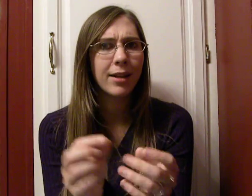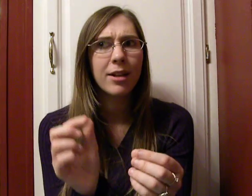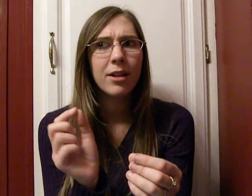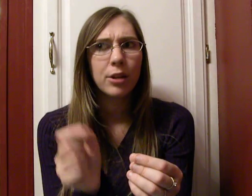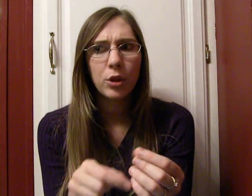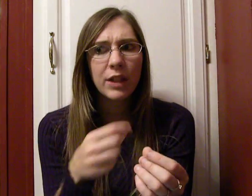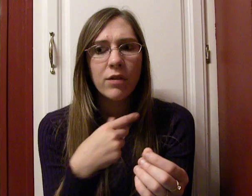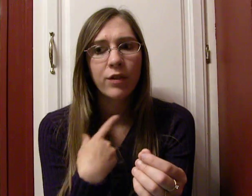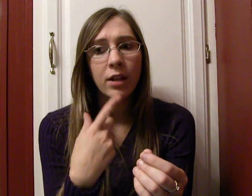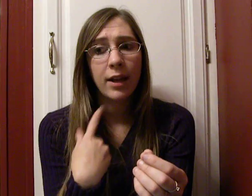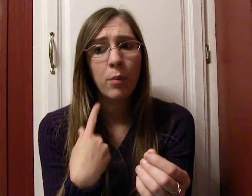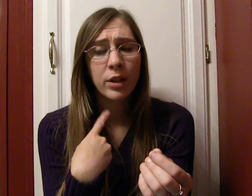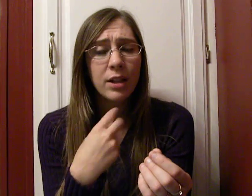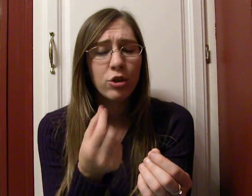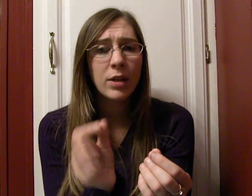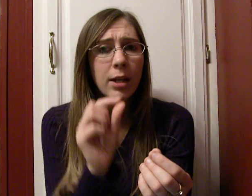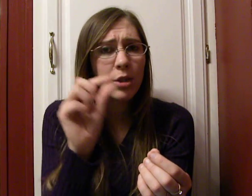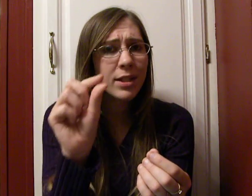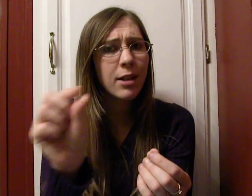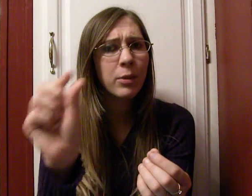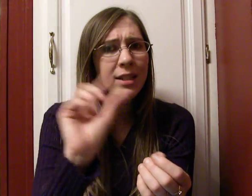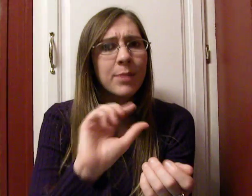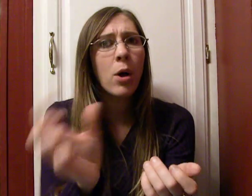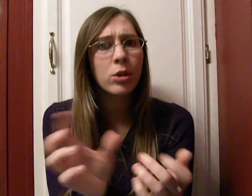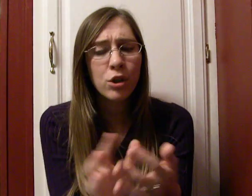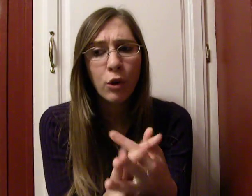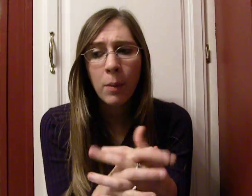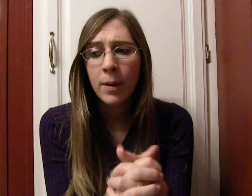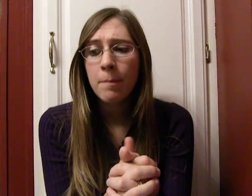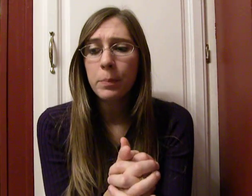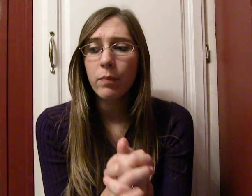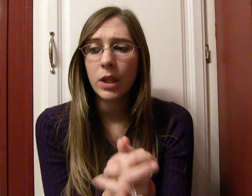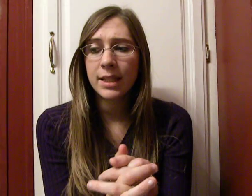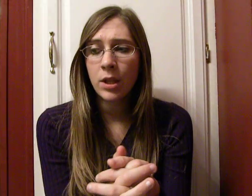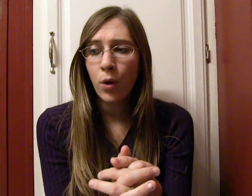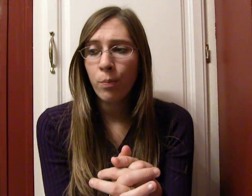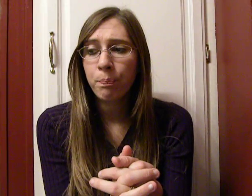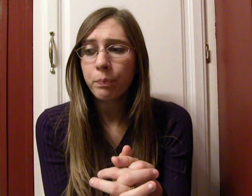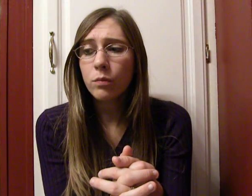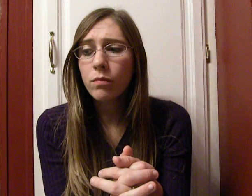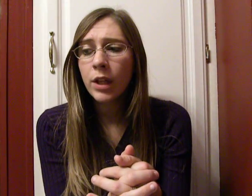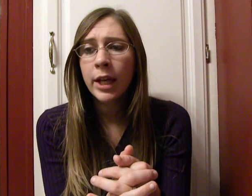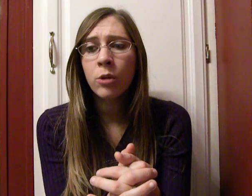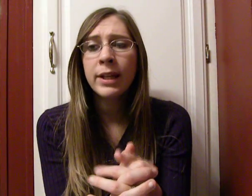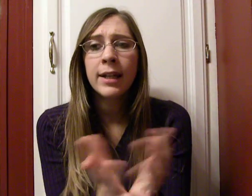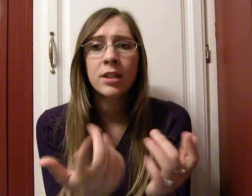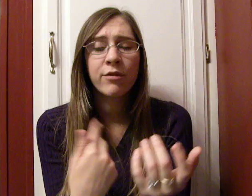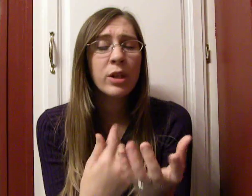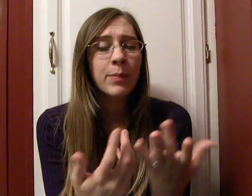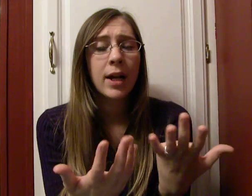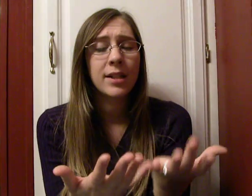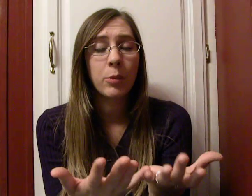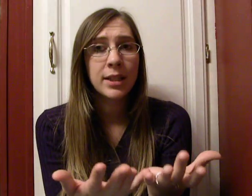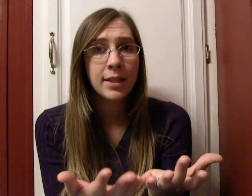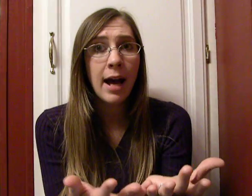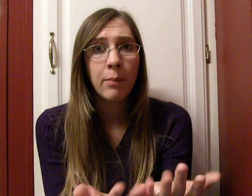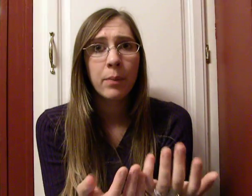that you couldn't even fit, like, a breathing tube down. It was just, like, a really small tube. So, they could only get it to the voice box, and it would stop.